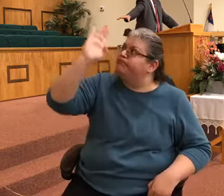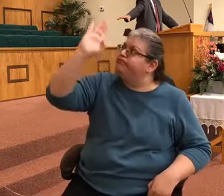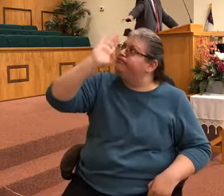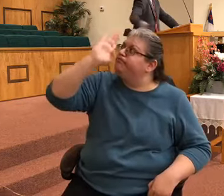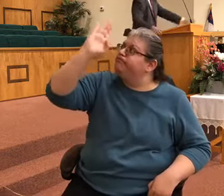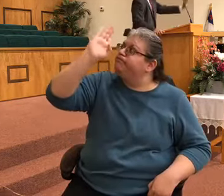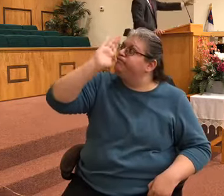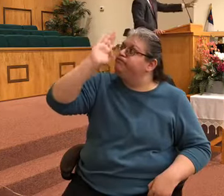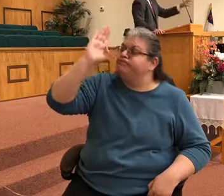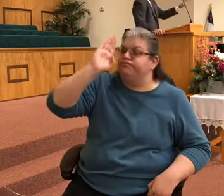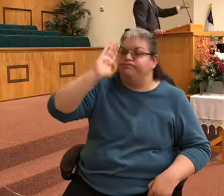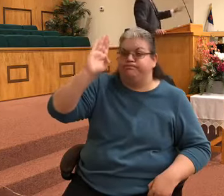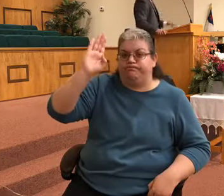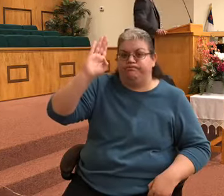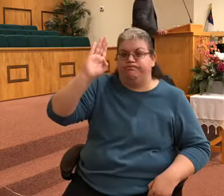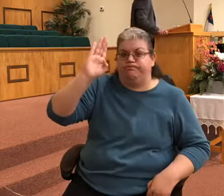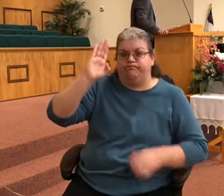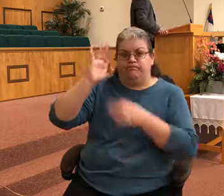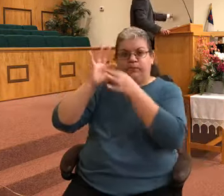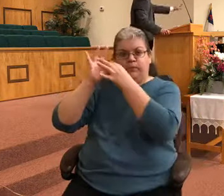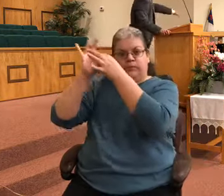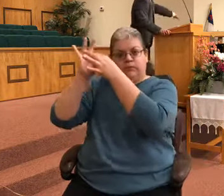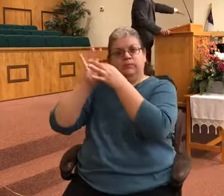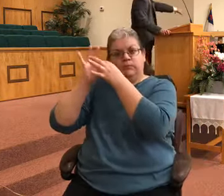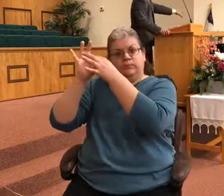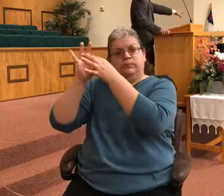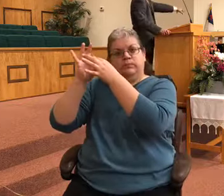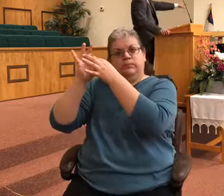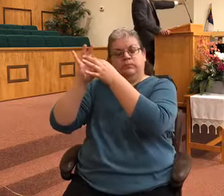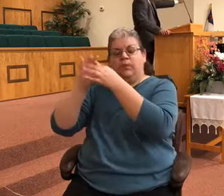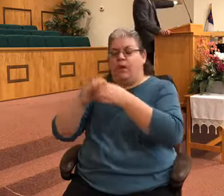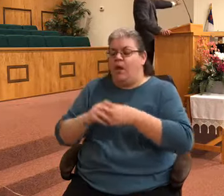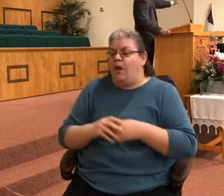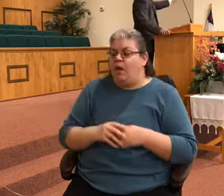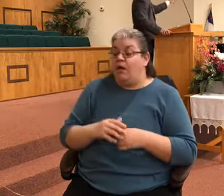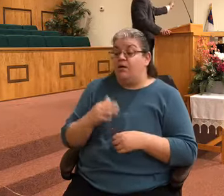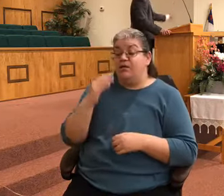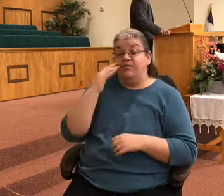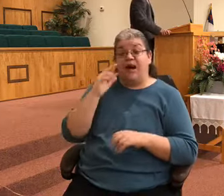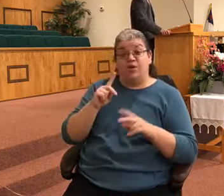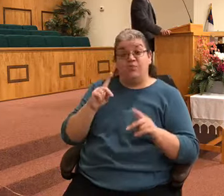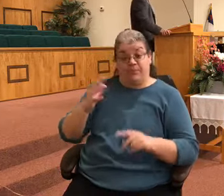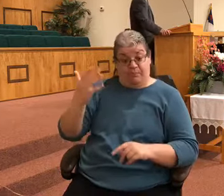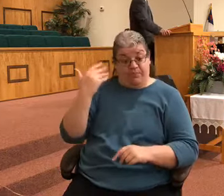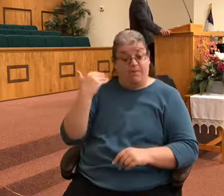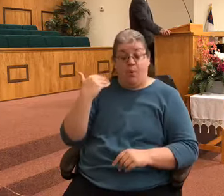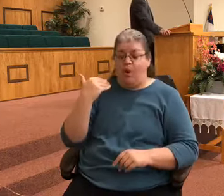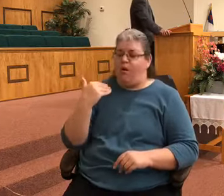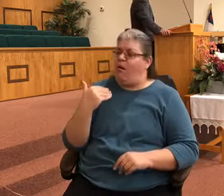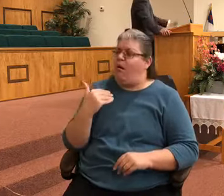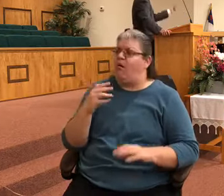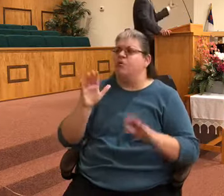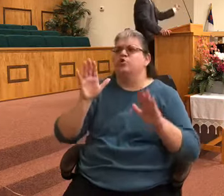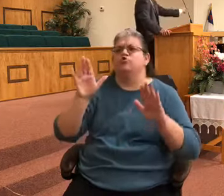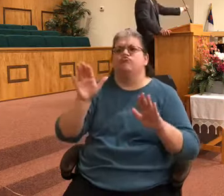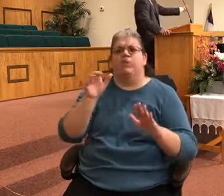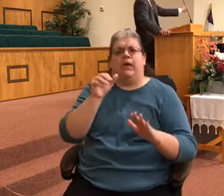You know, I know people who at one time had a great devotional life because I could see it.